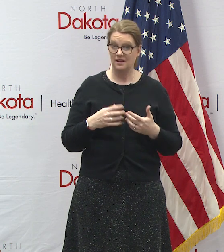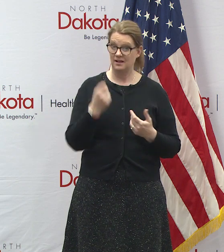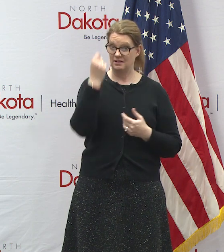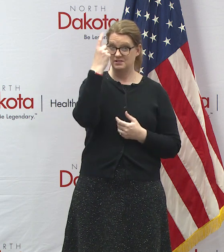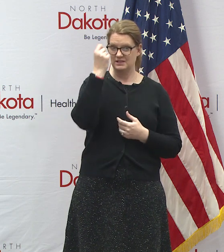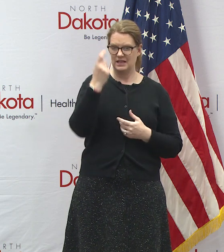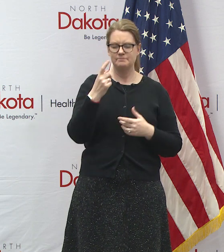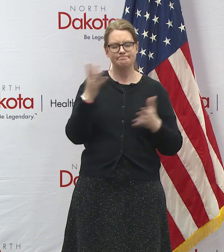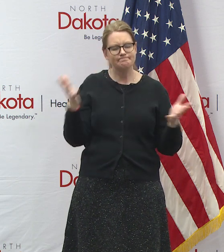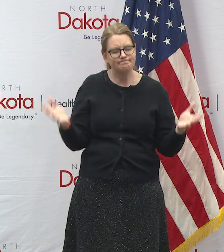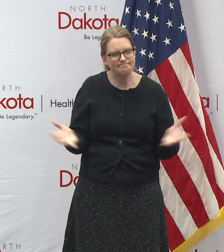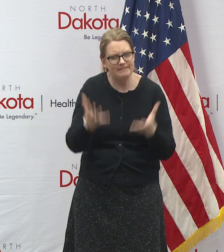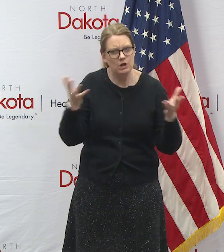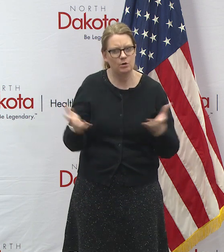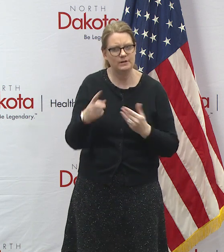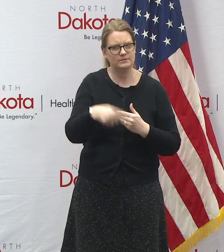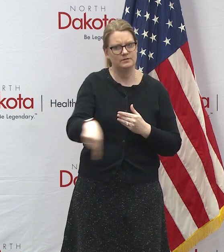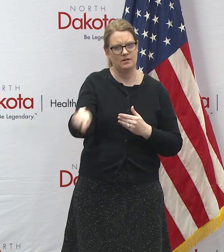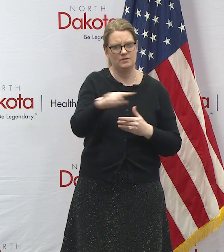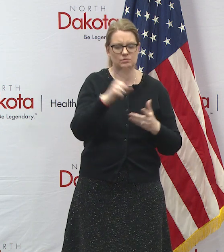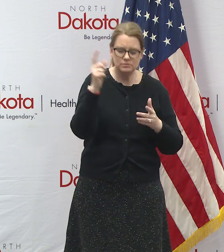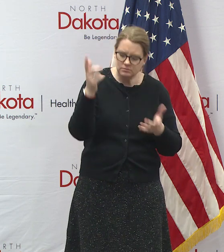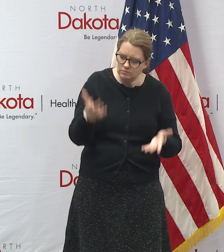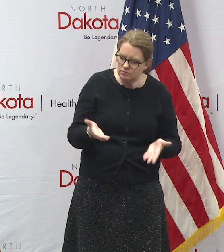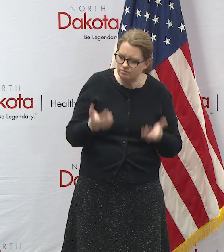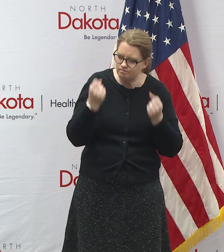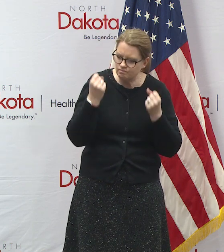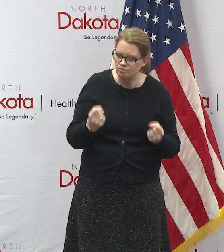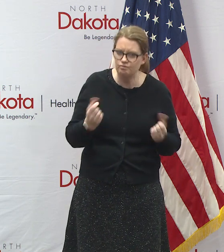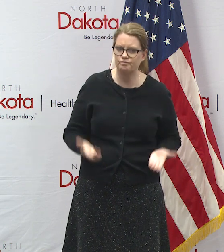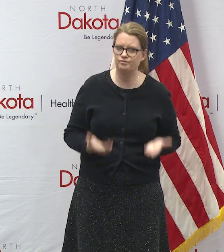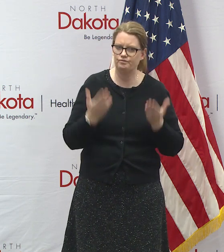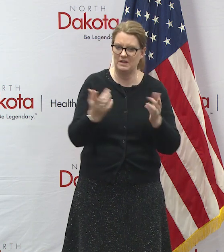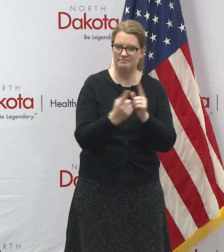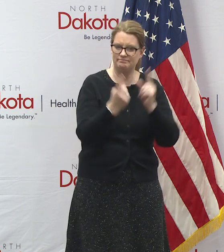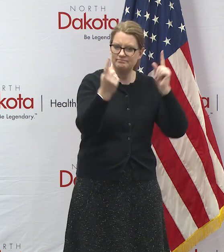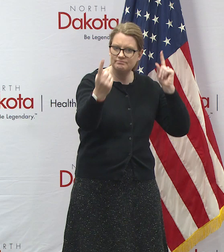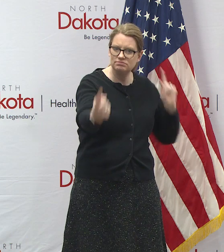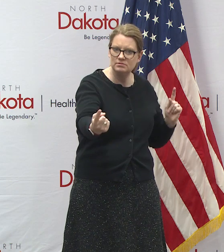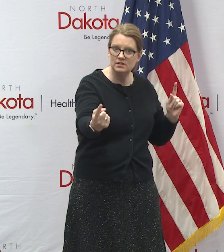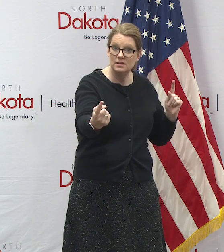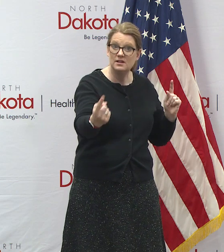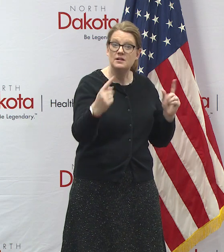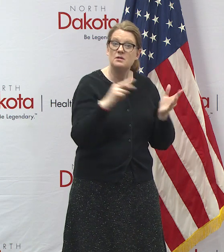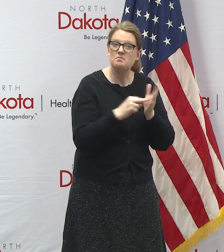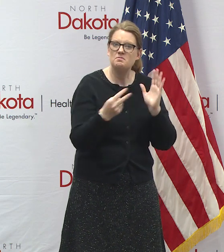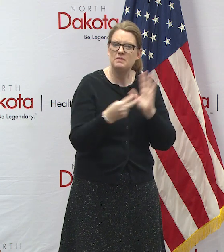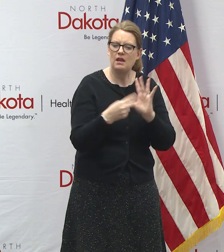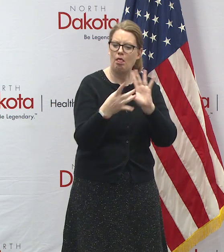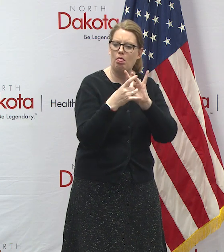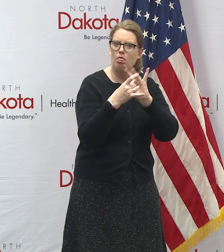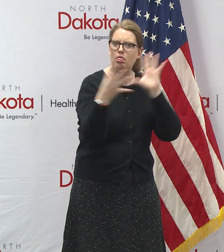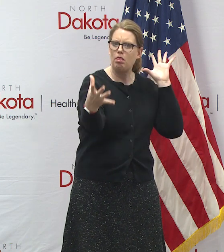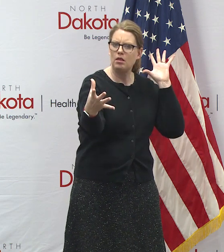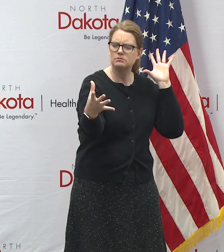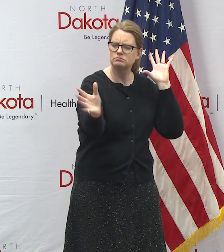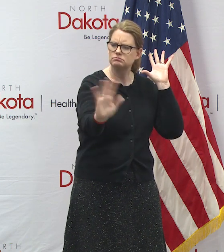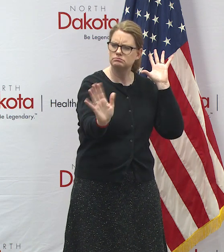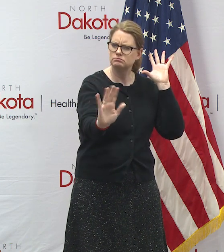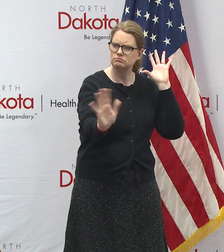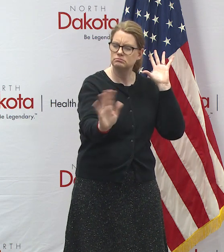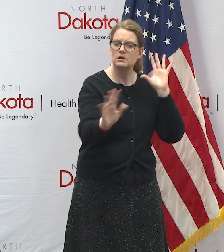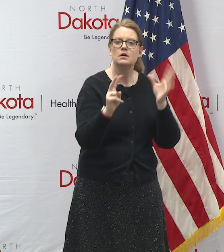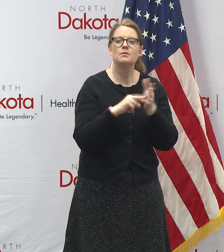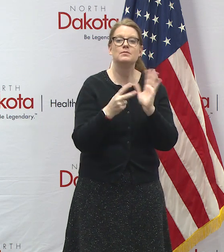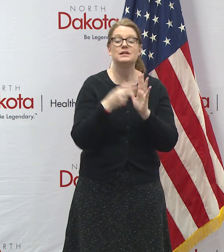use other means to stay connected with each other and by phone or text or skype or email or you know writing